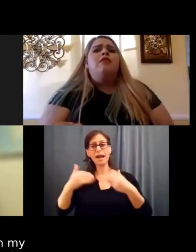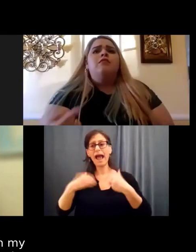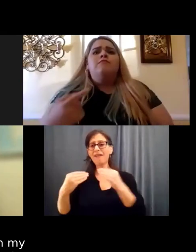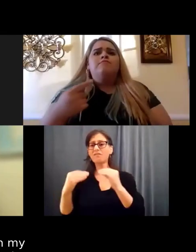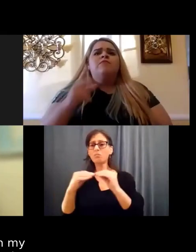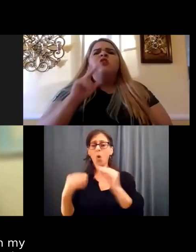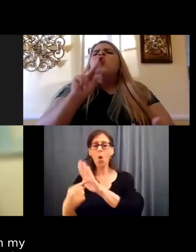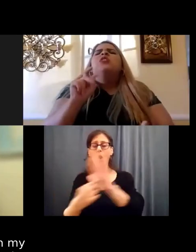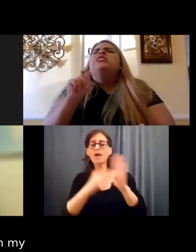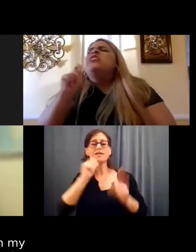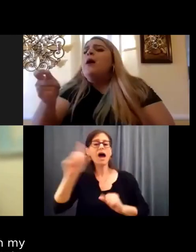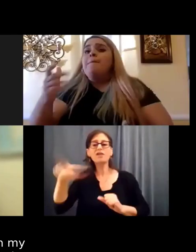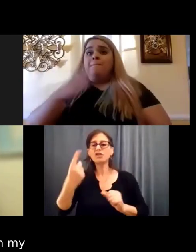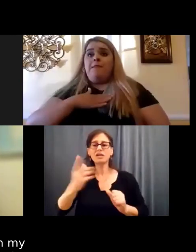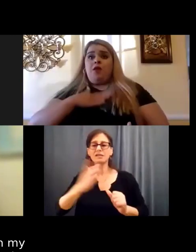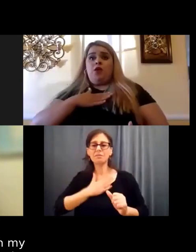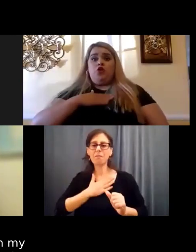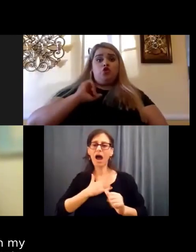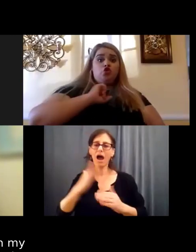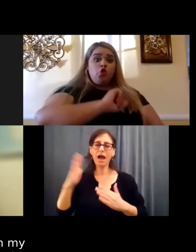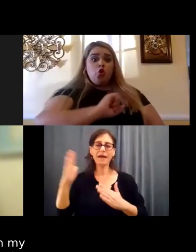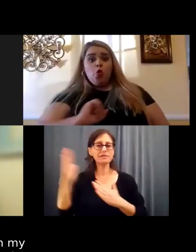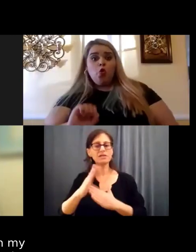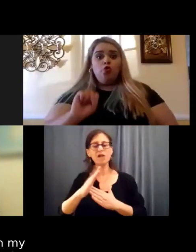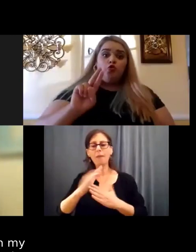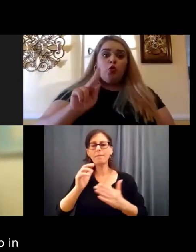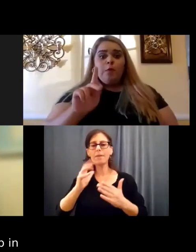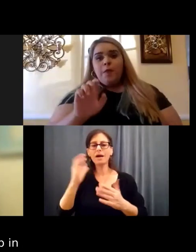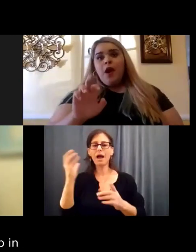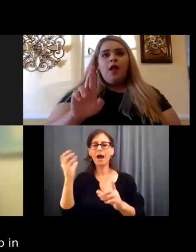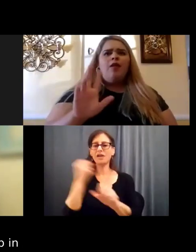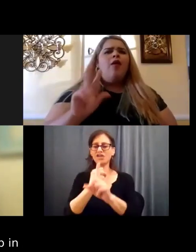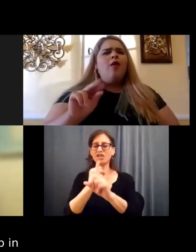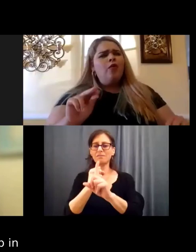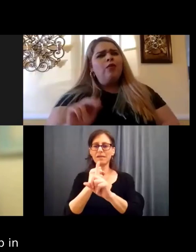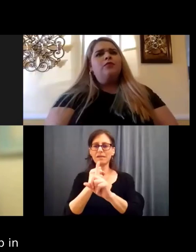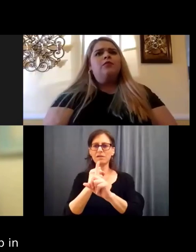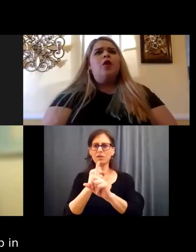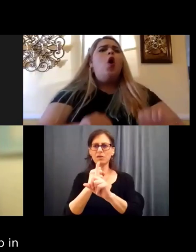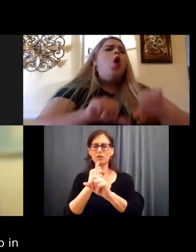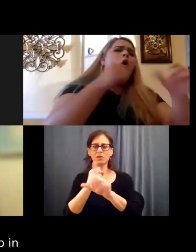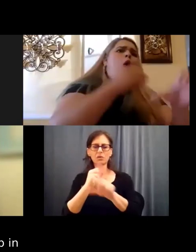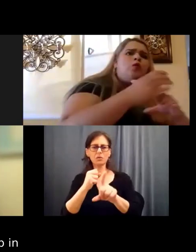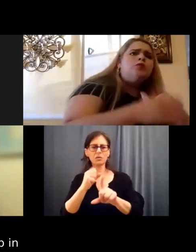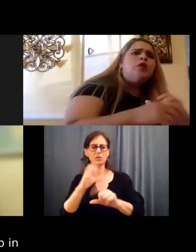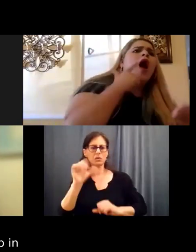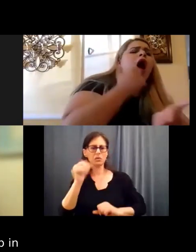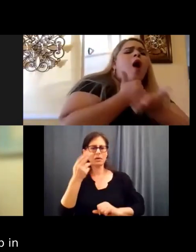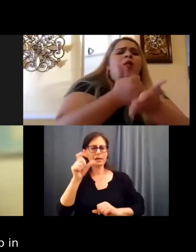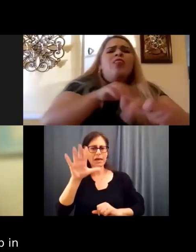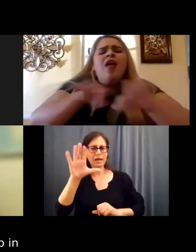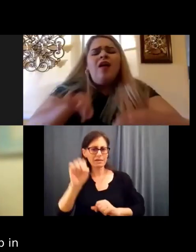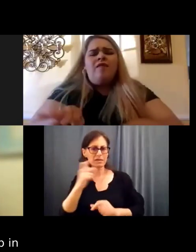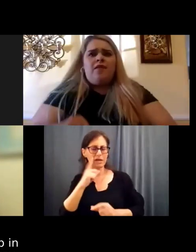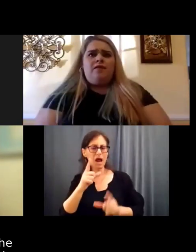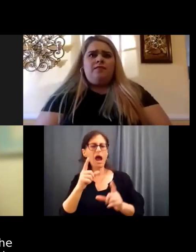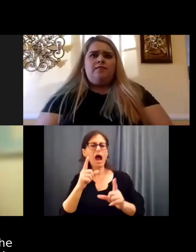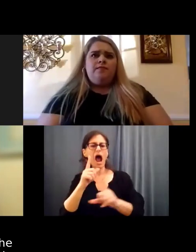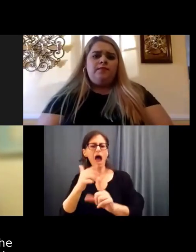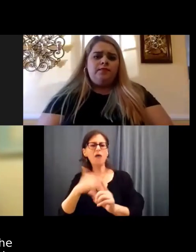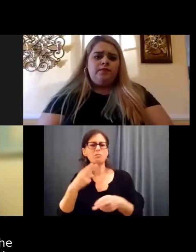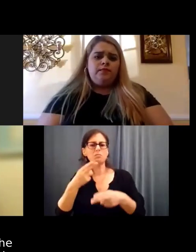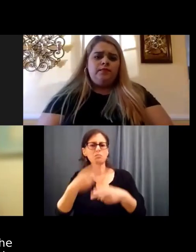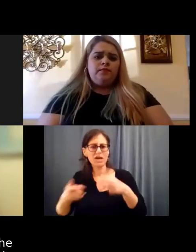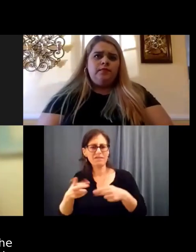super, you know, physical achievements. Well, so I, I just thought, I'm going to just jump in for a second, then I'm going let Leroy. Um,